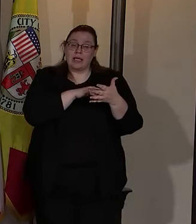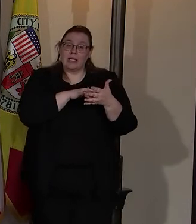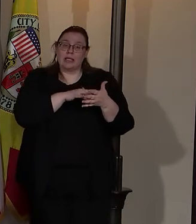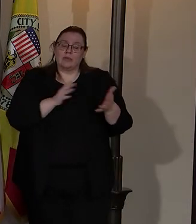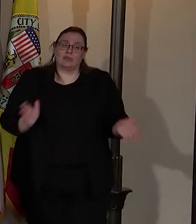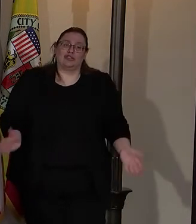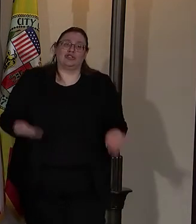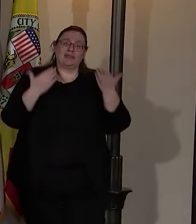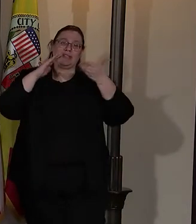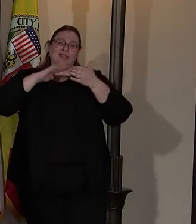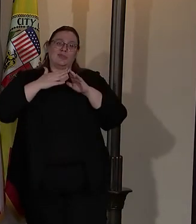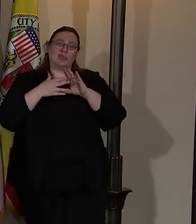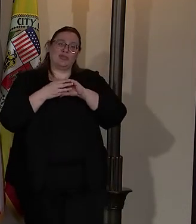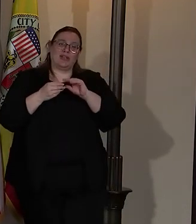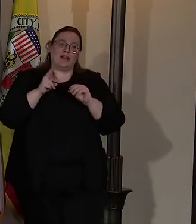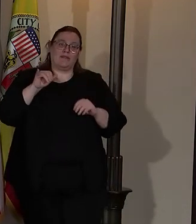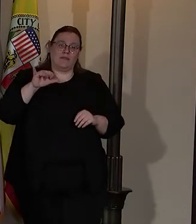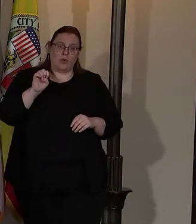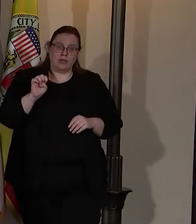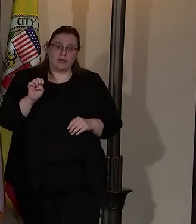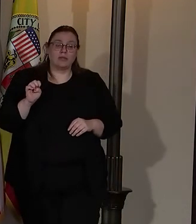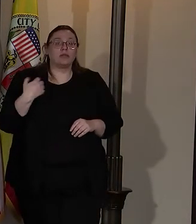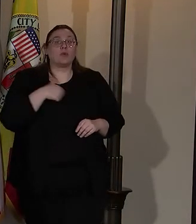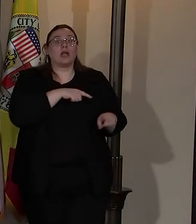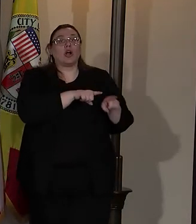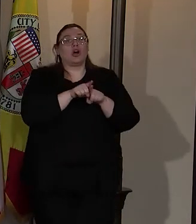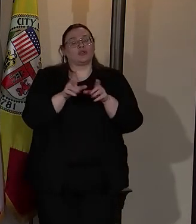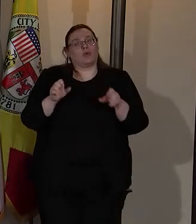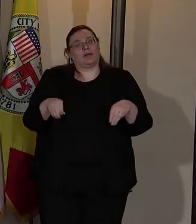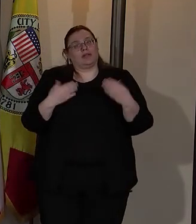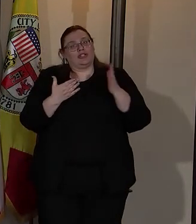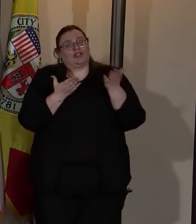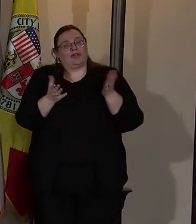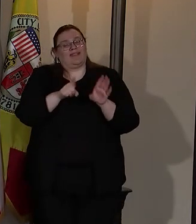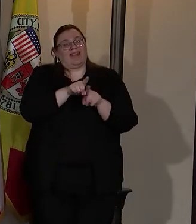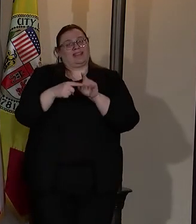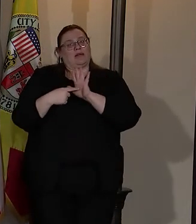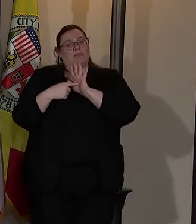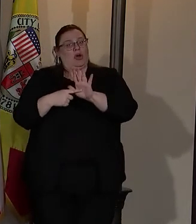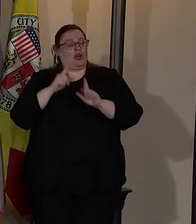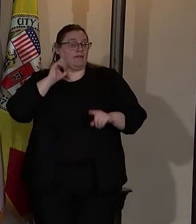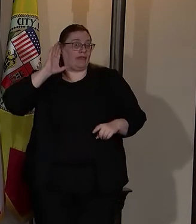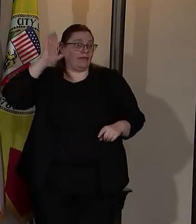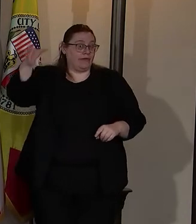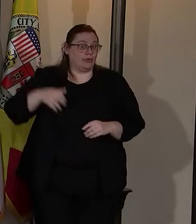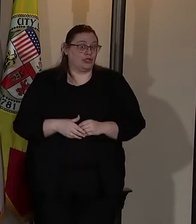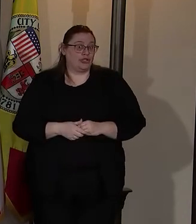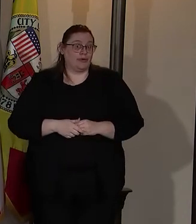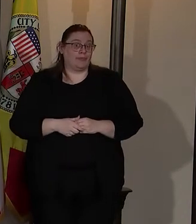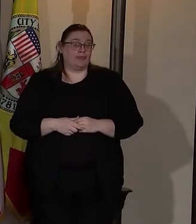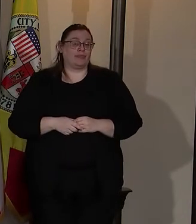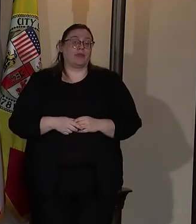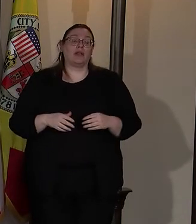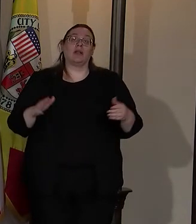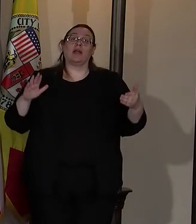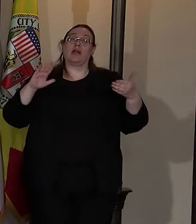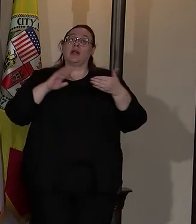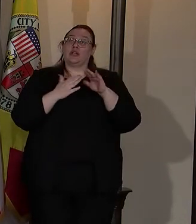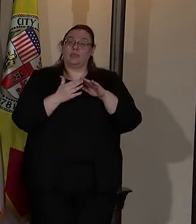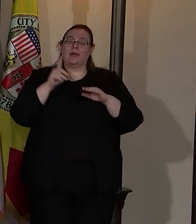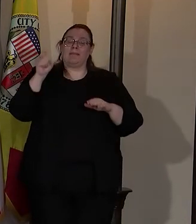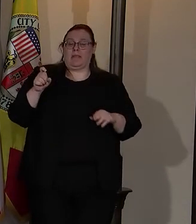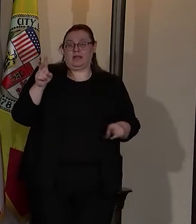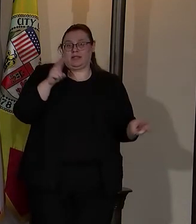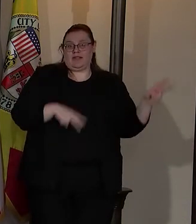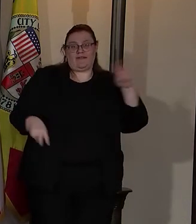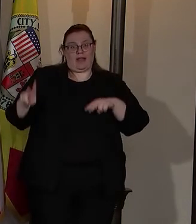community voice. We also want it to serve as a model for the future. The community must evaluate